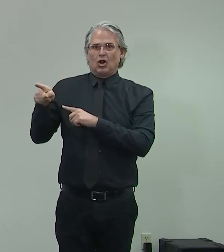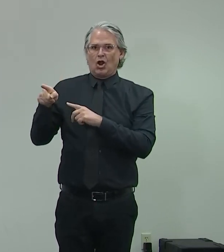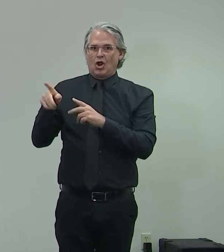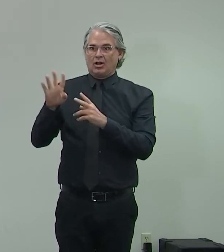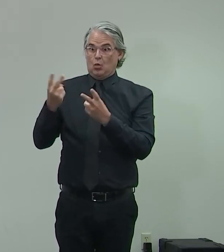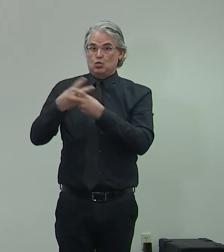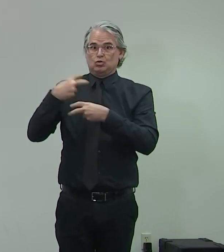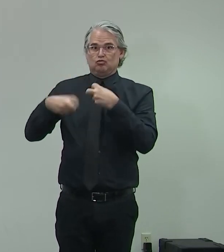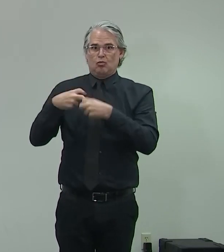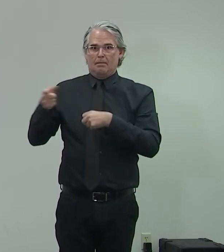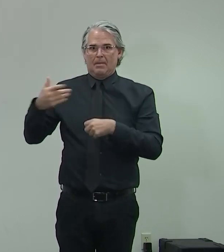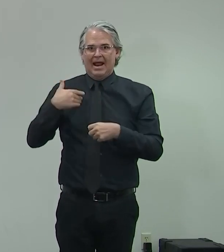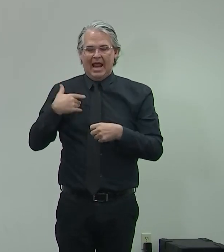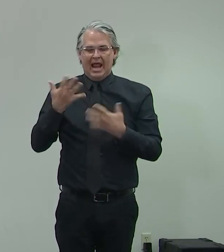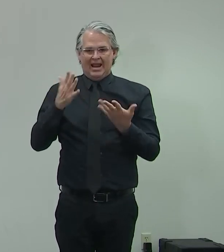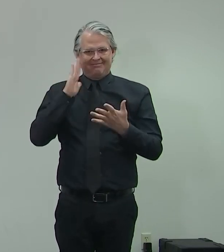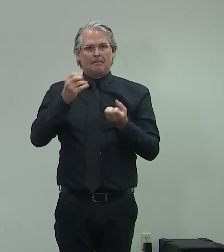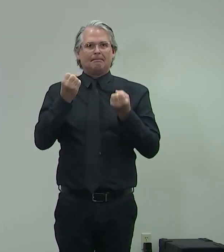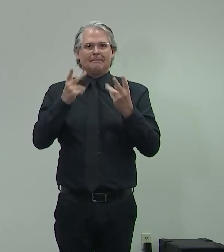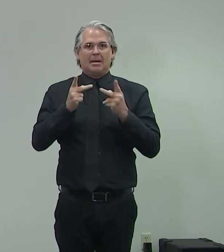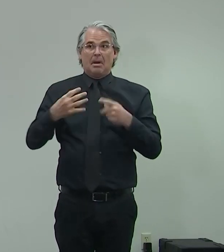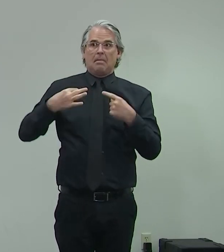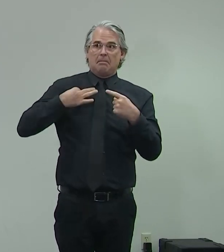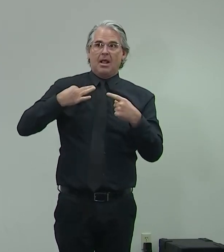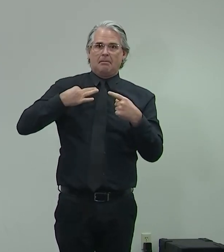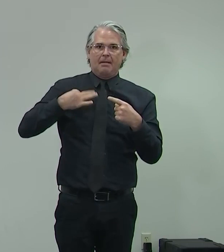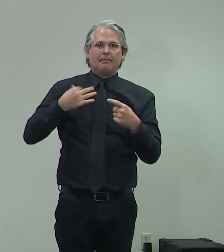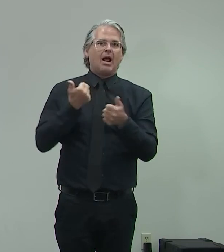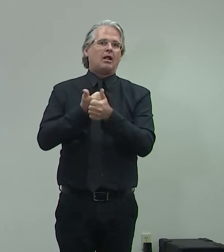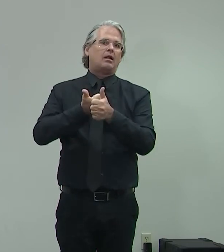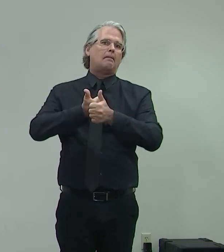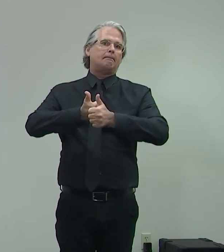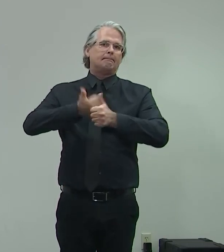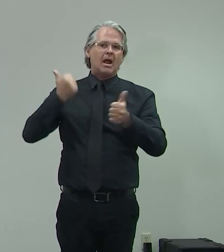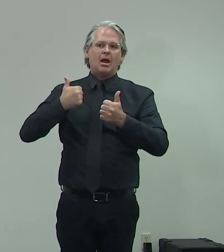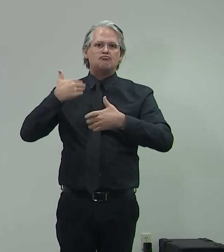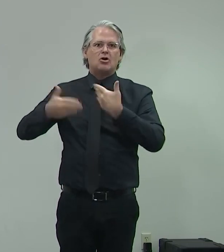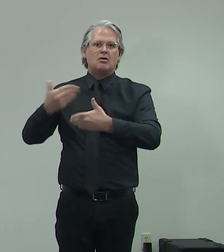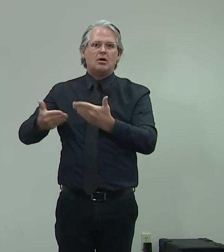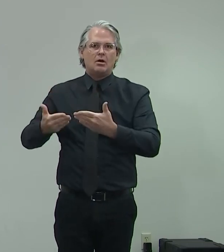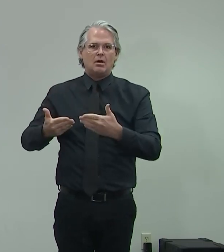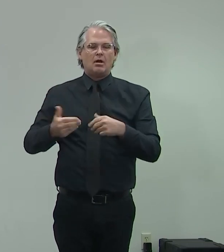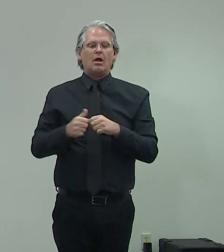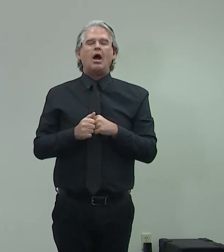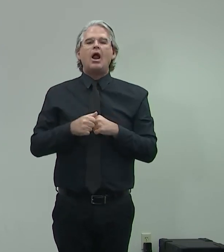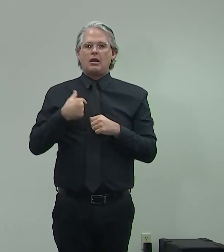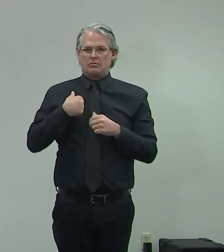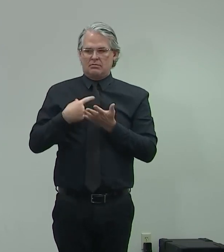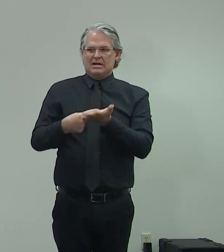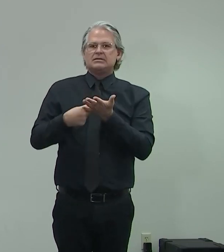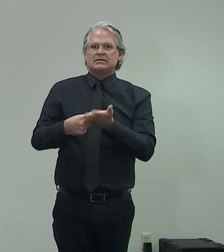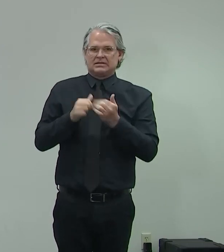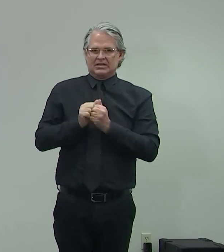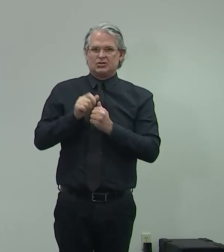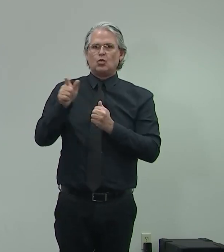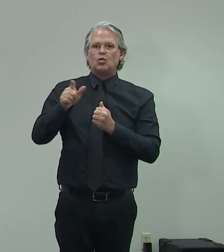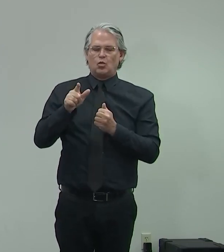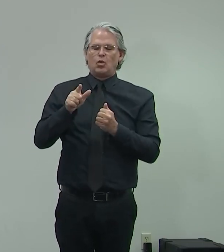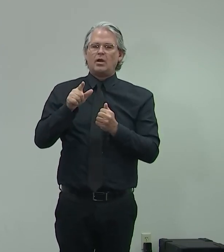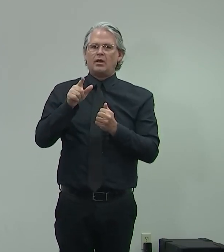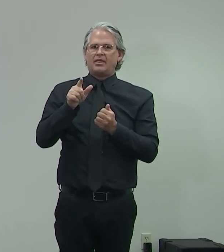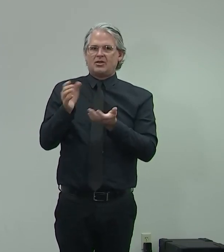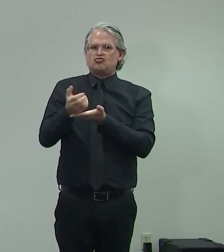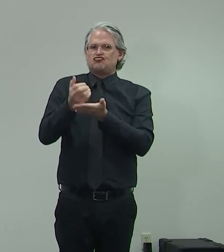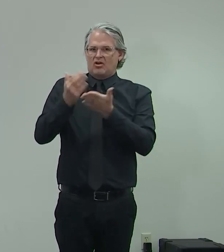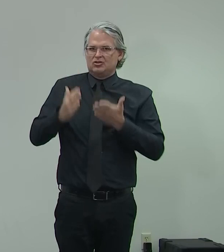trying to work through a backlog of cases. I talked with Secretary Scalia this morning as it relates to the lost wages. I'm confident